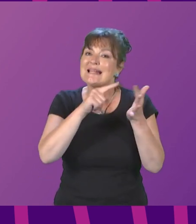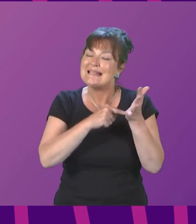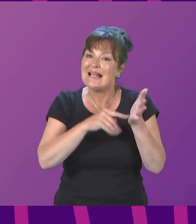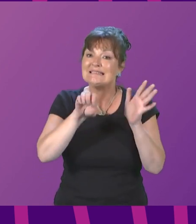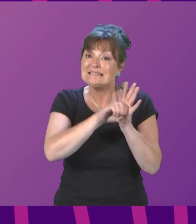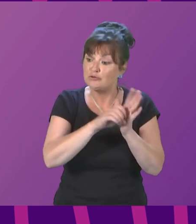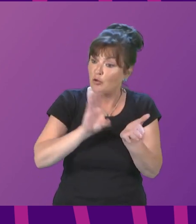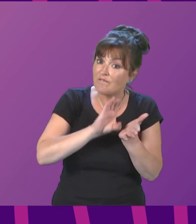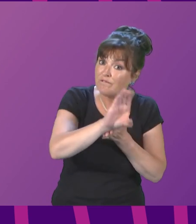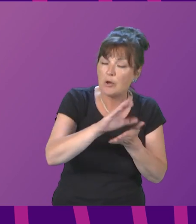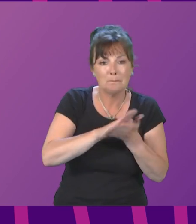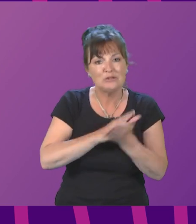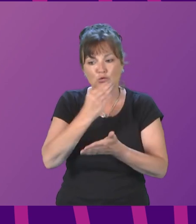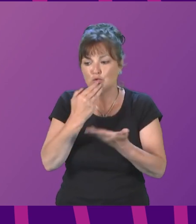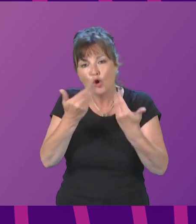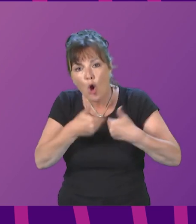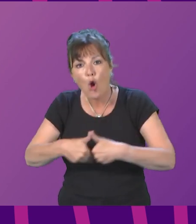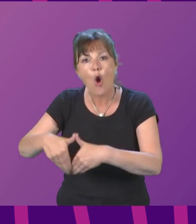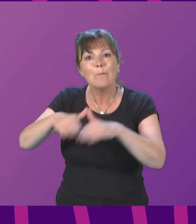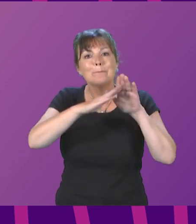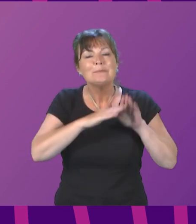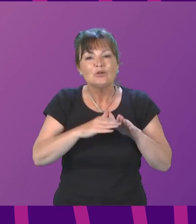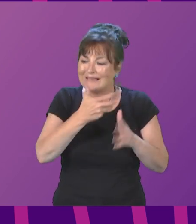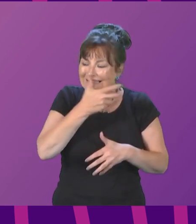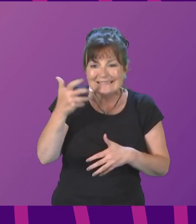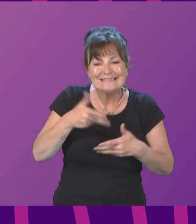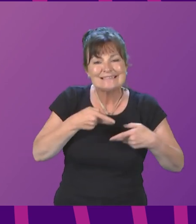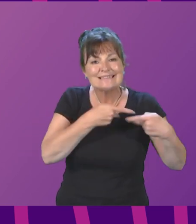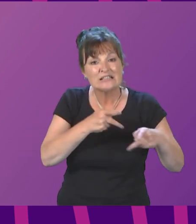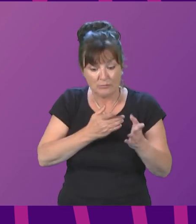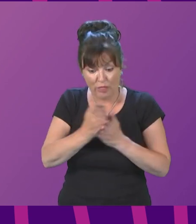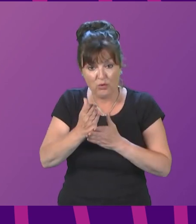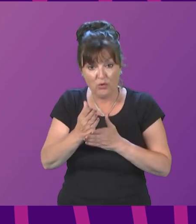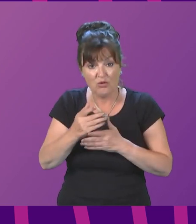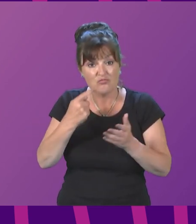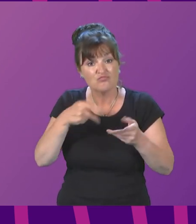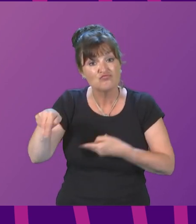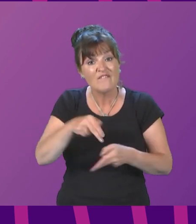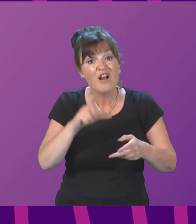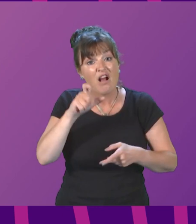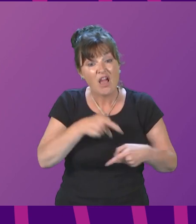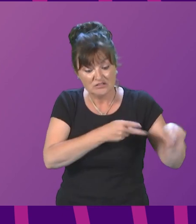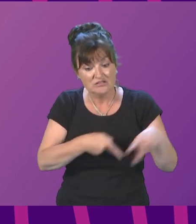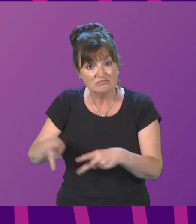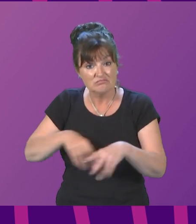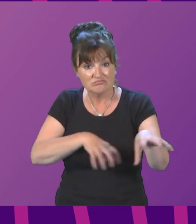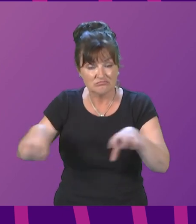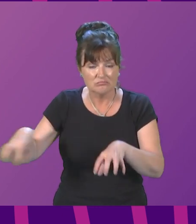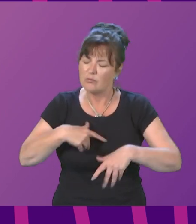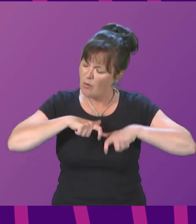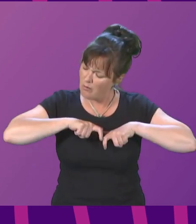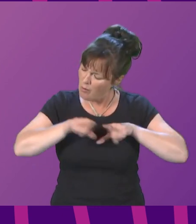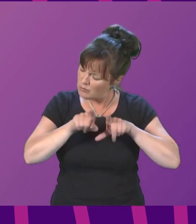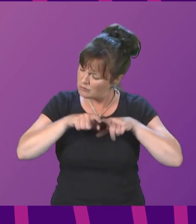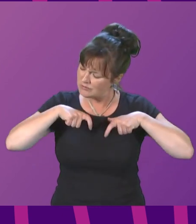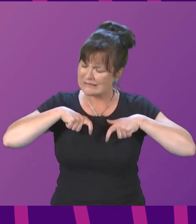communal heating systems along the length of the River Clyde. Siding officer, we will also continue our work to tackle child poverty,